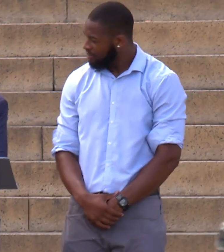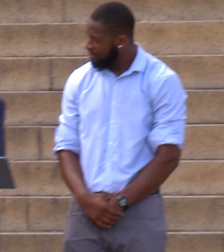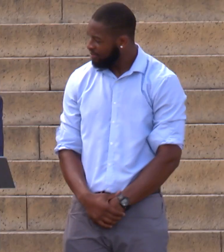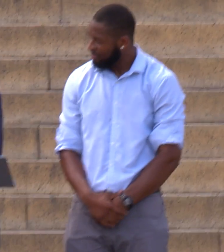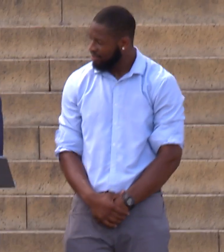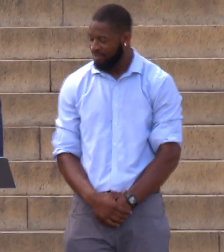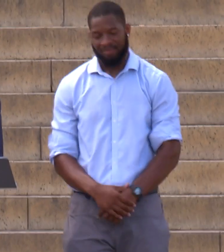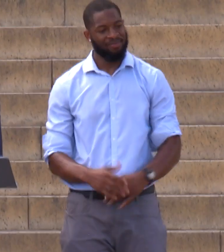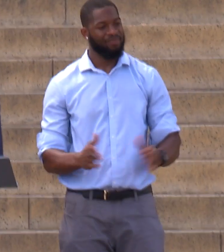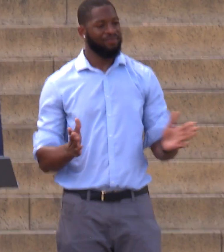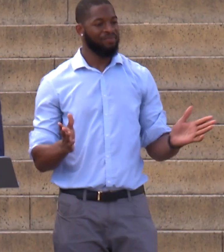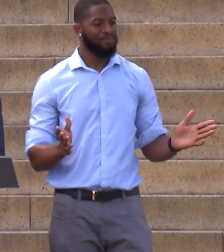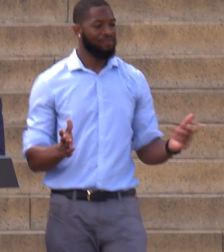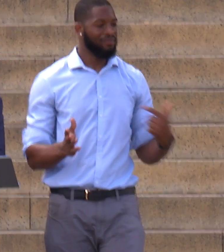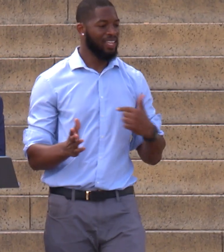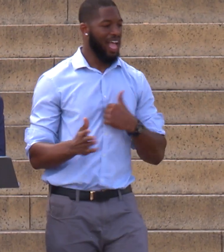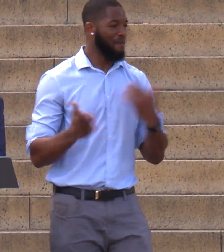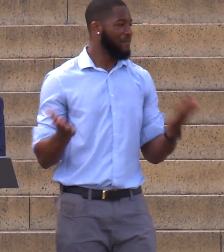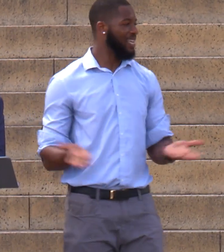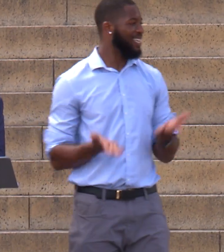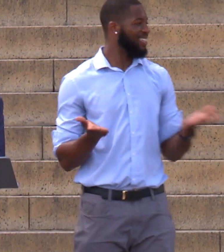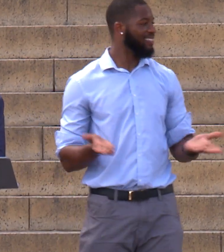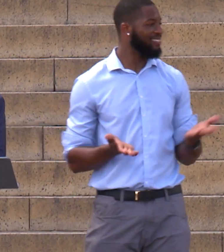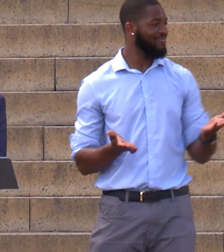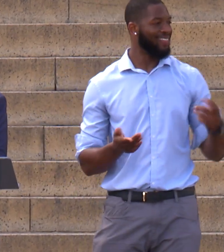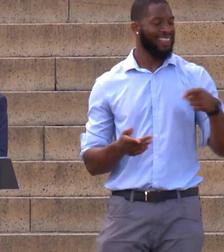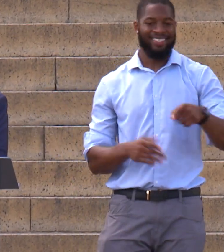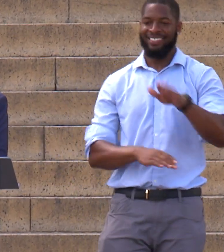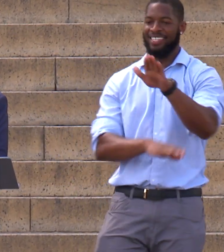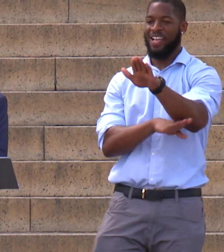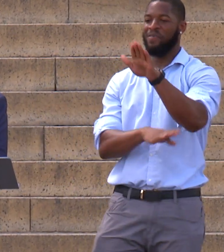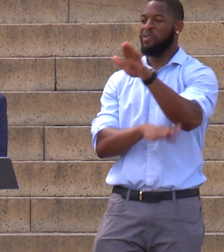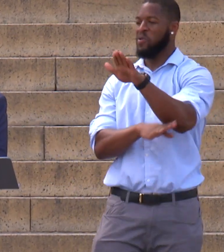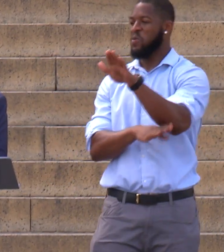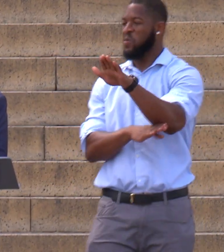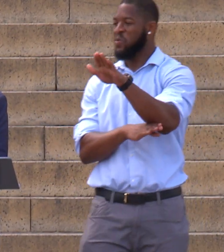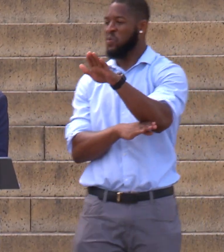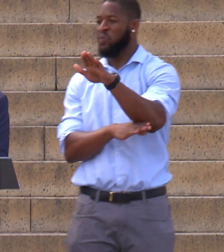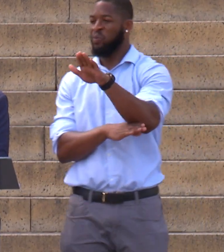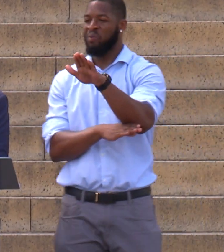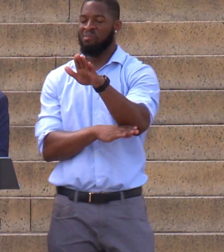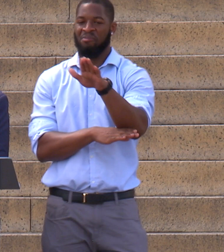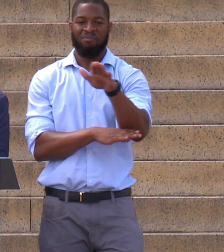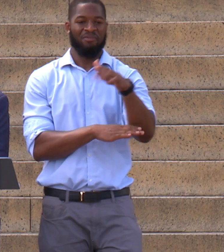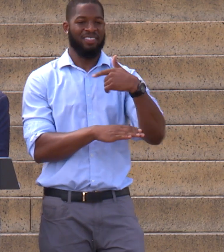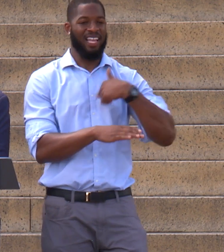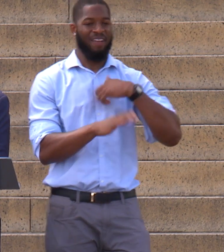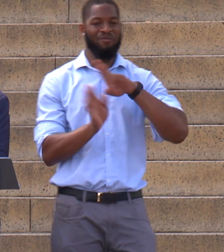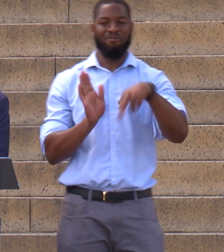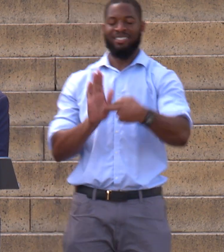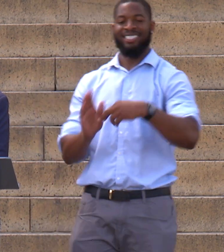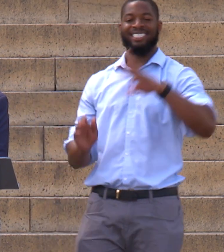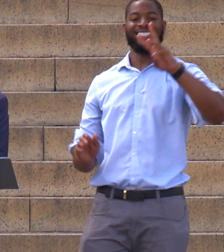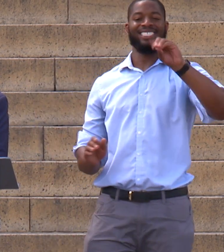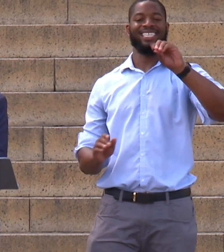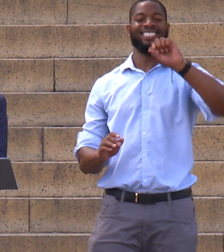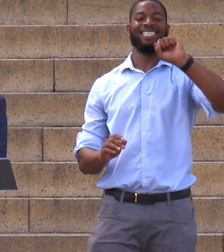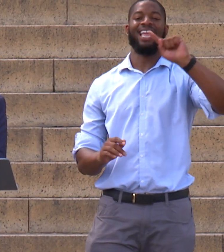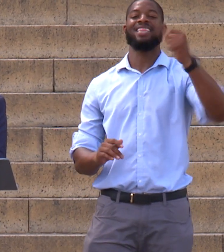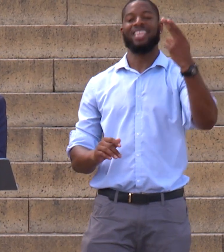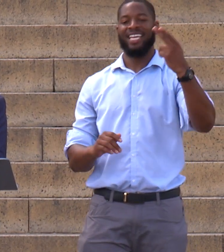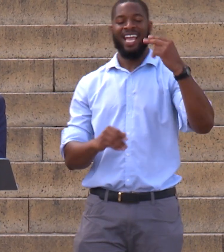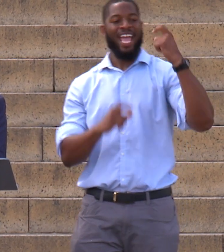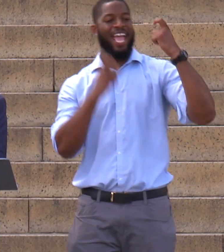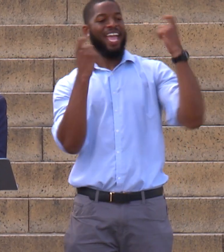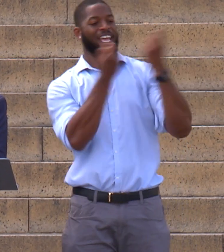As I stand here this afternoon on this representation of the 60th anniversary, as you know,